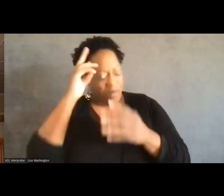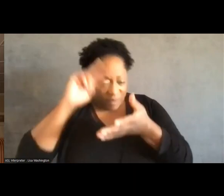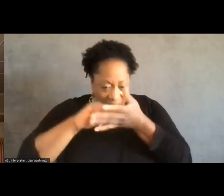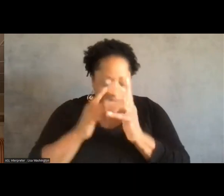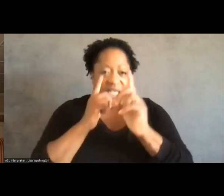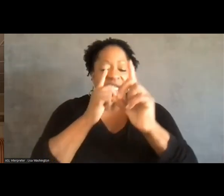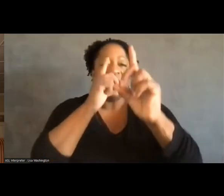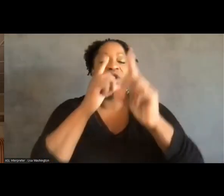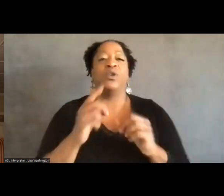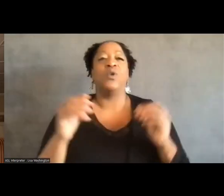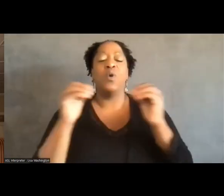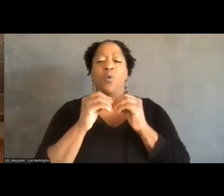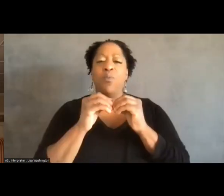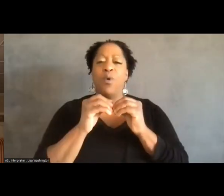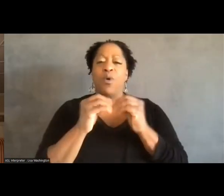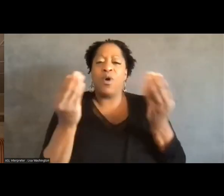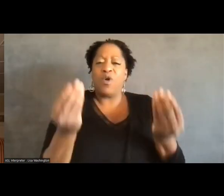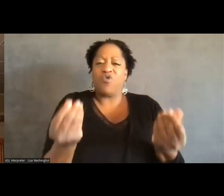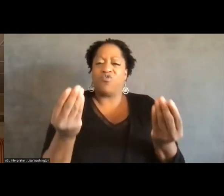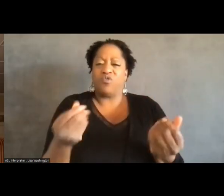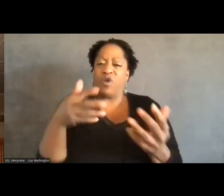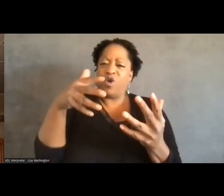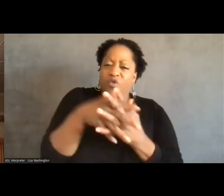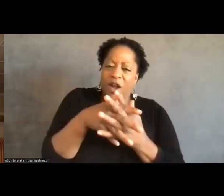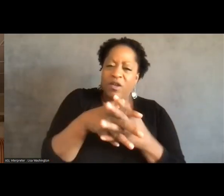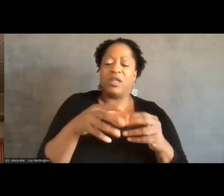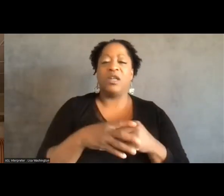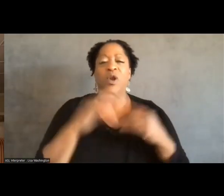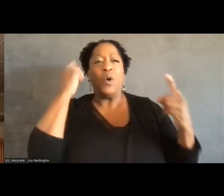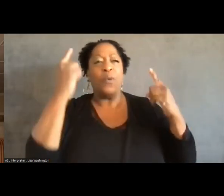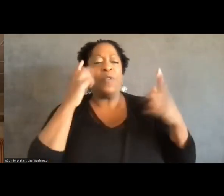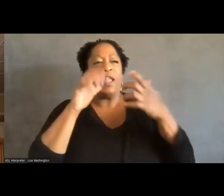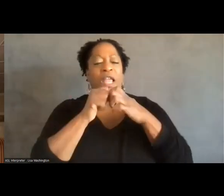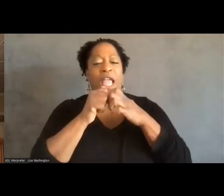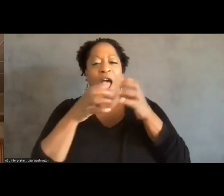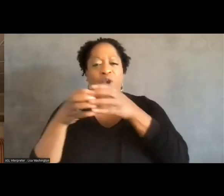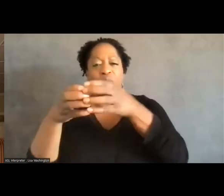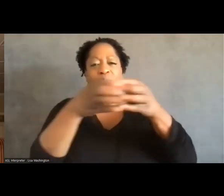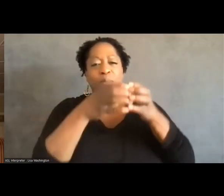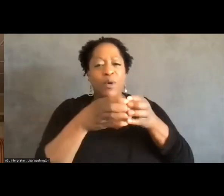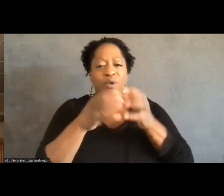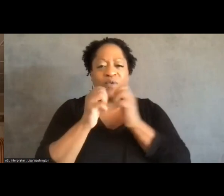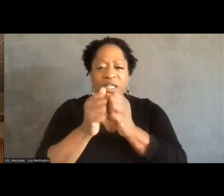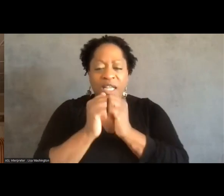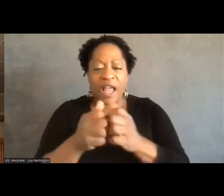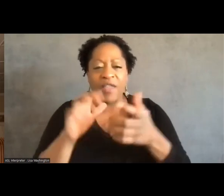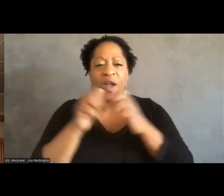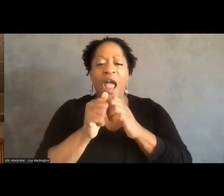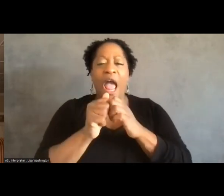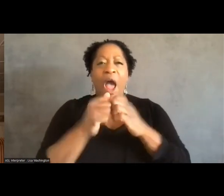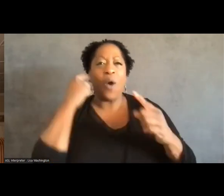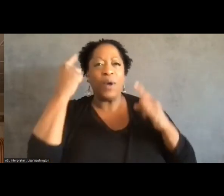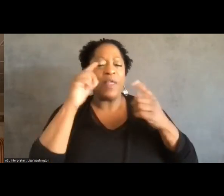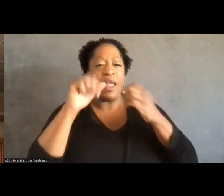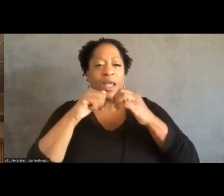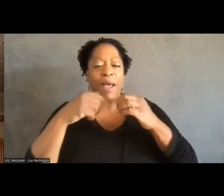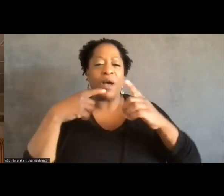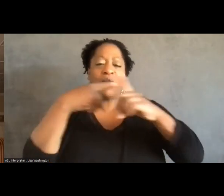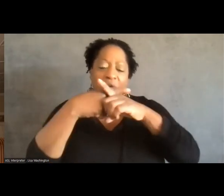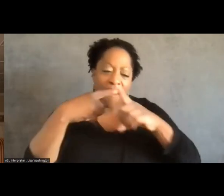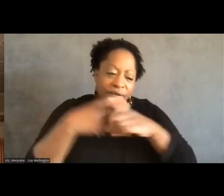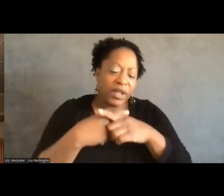We're thinking a lot together about how we move together across various differences, how we think about conflict, how we think about strategy.